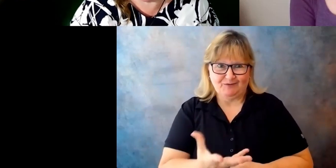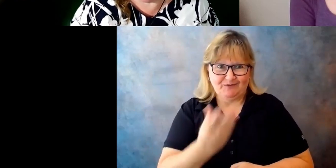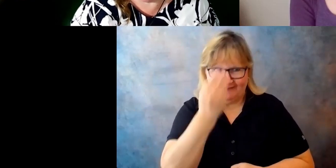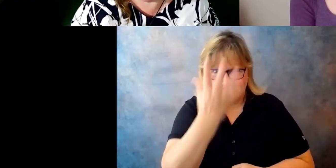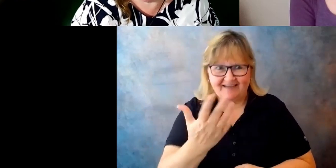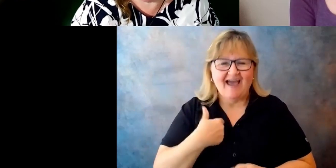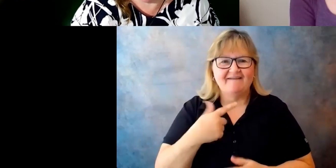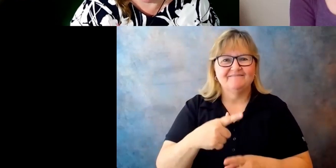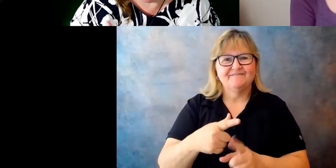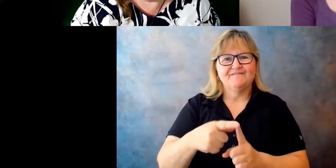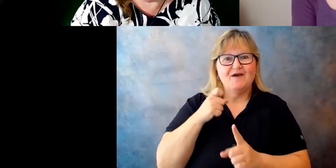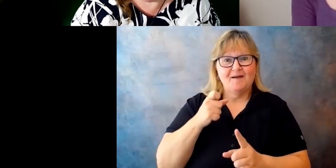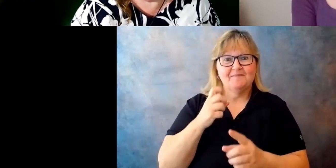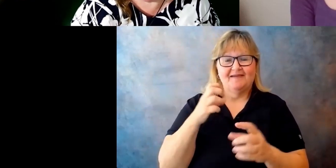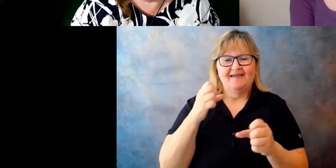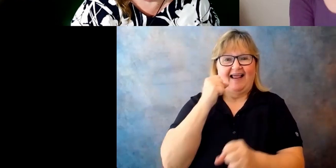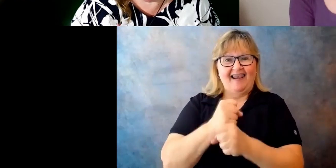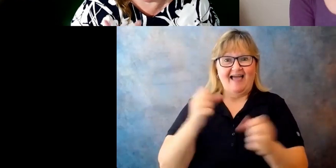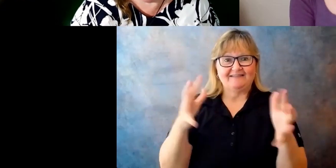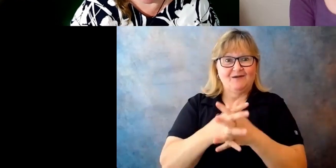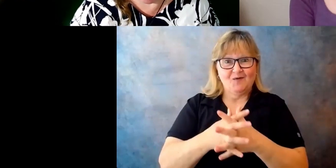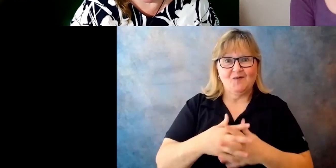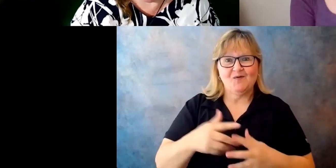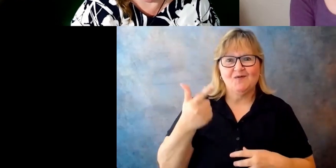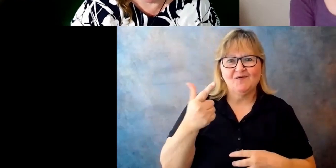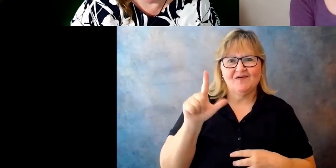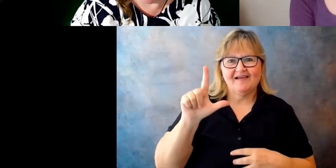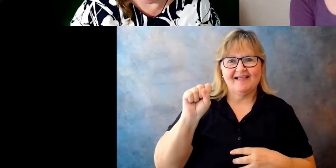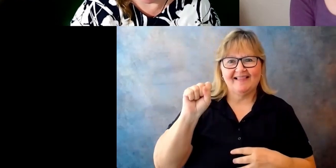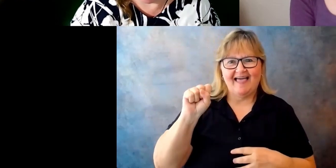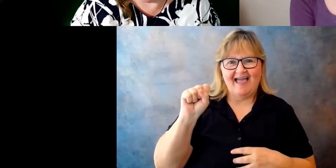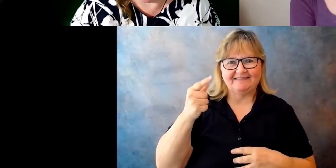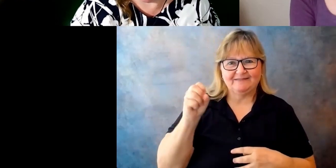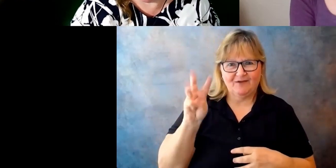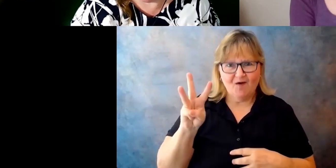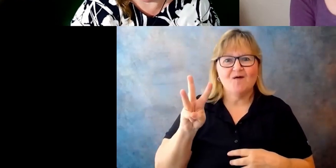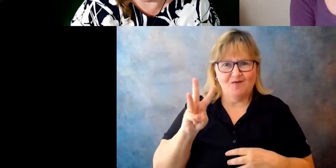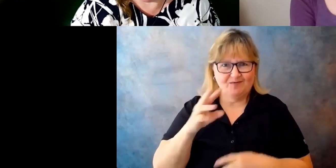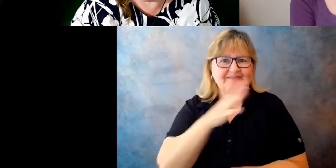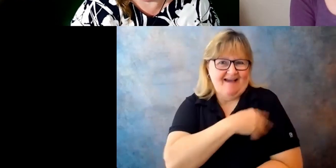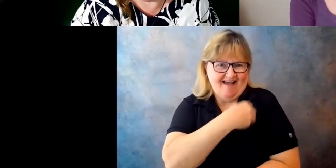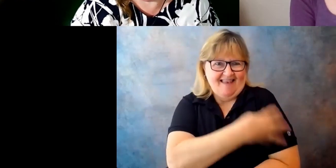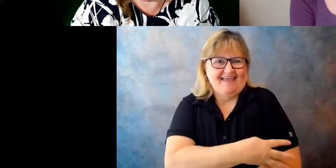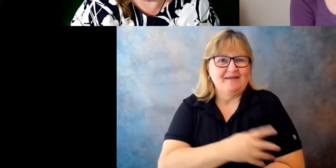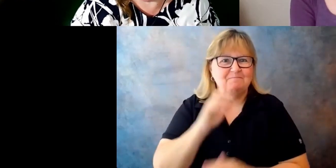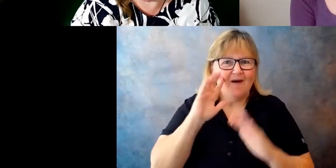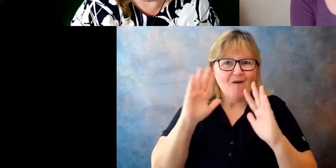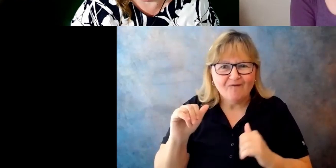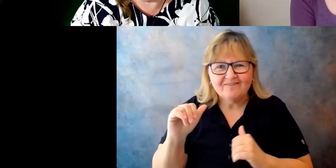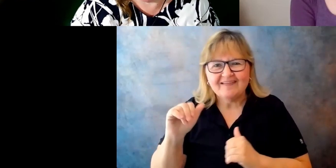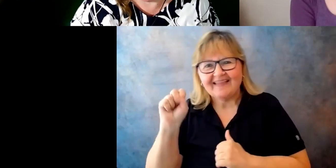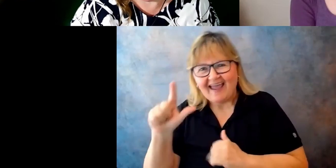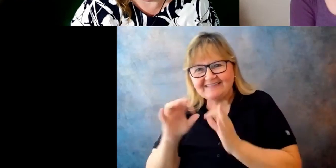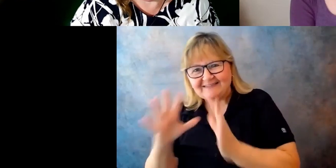Glasgow, Scotland, so I have a slight Scottish broke, but hopefully the CRPD and ASL can understand